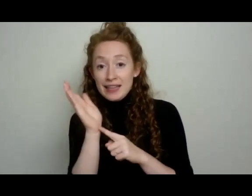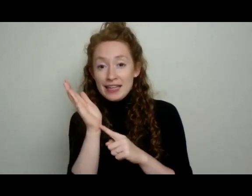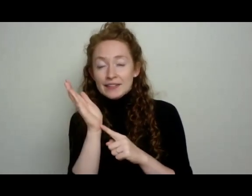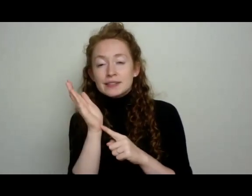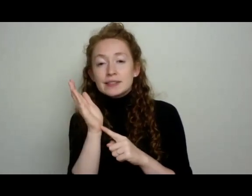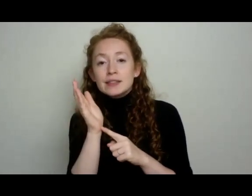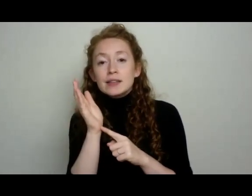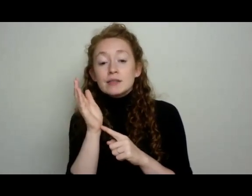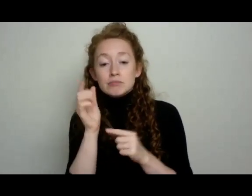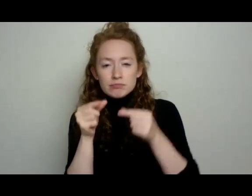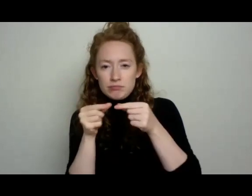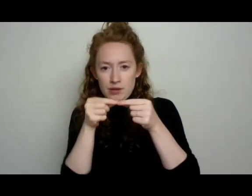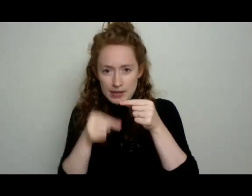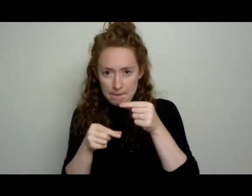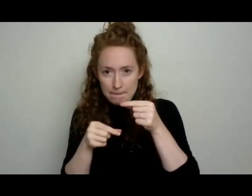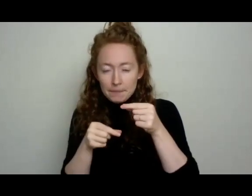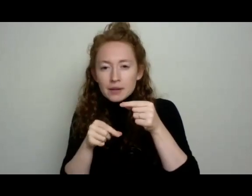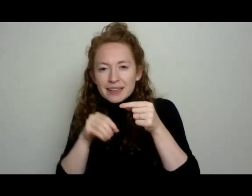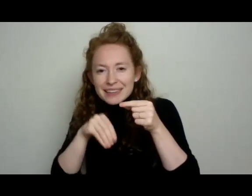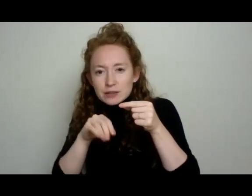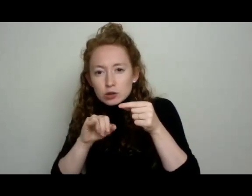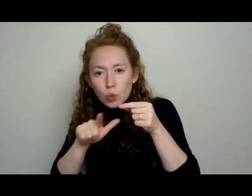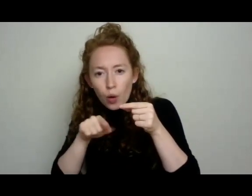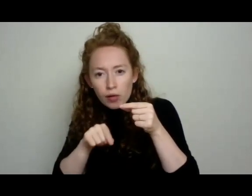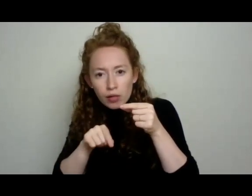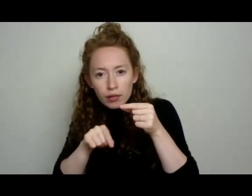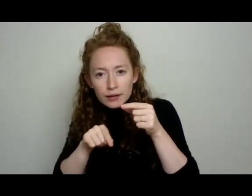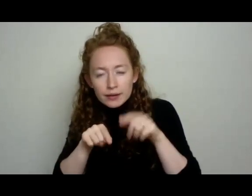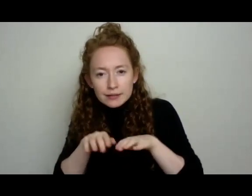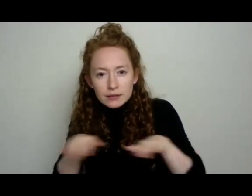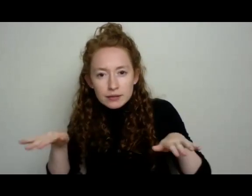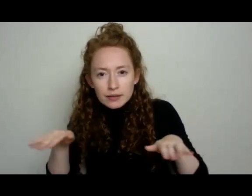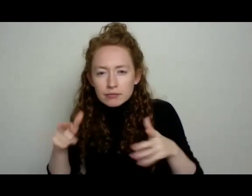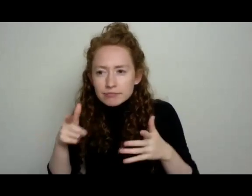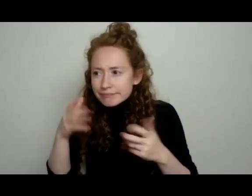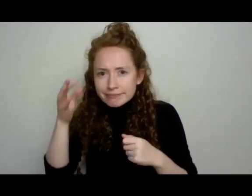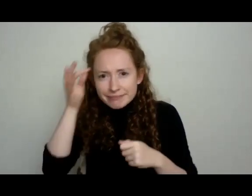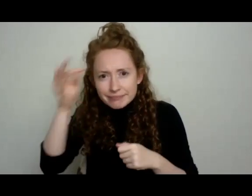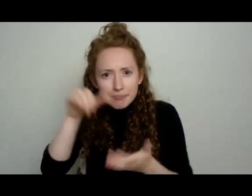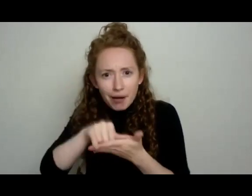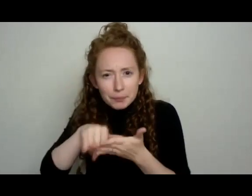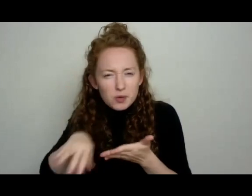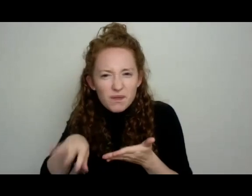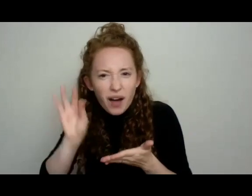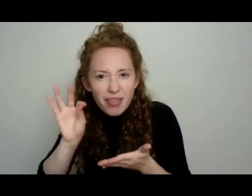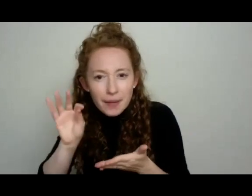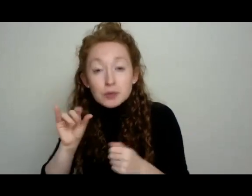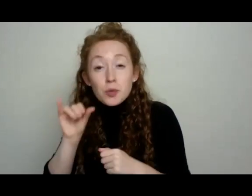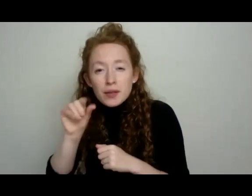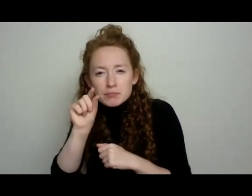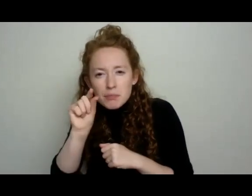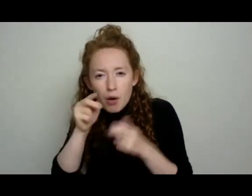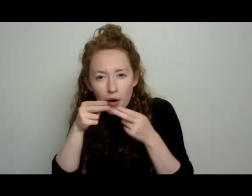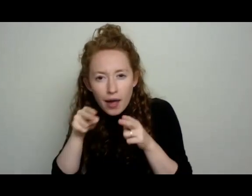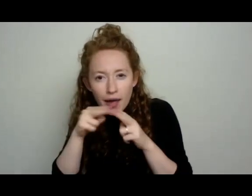soil ever so slightly. So it's virtually impossible to find them. So those coppery small eggs on the